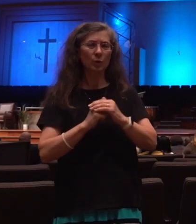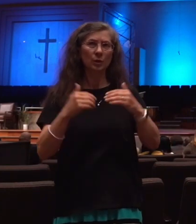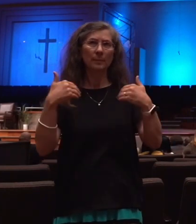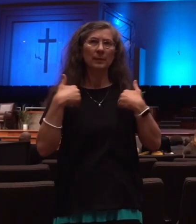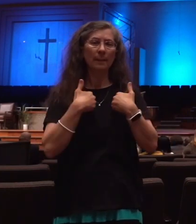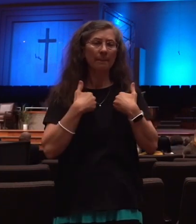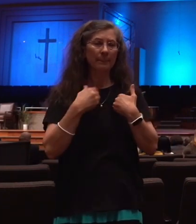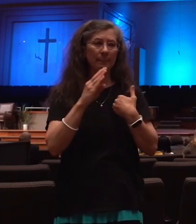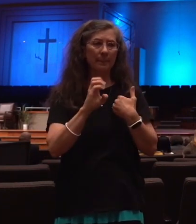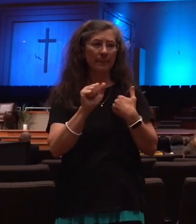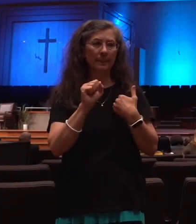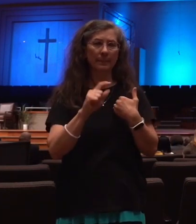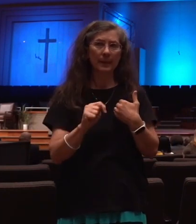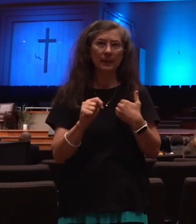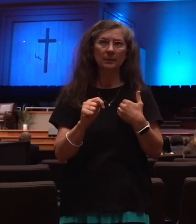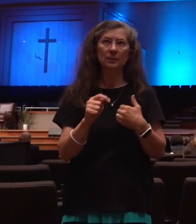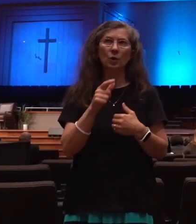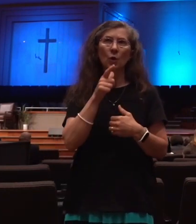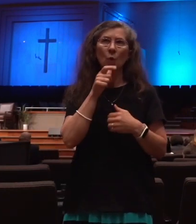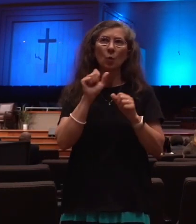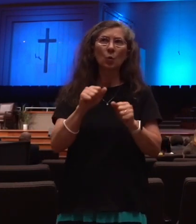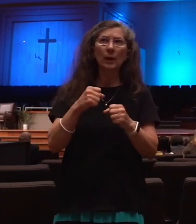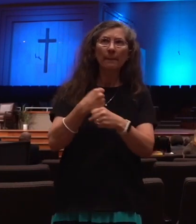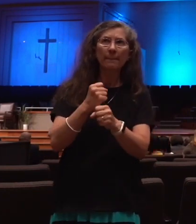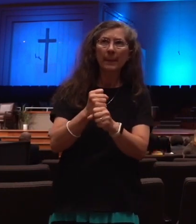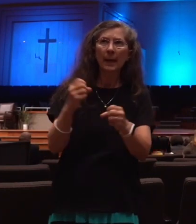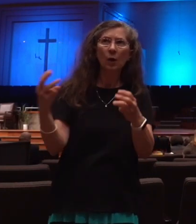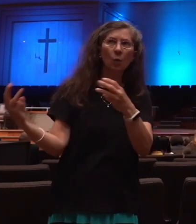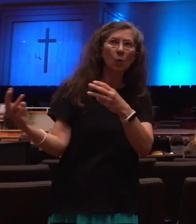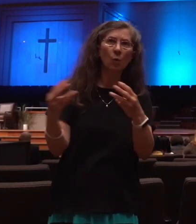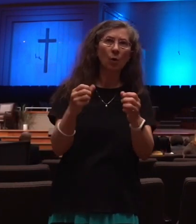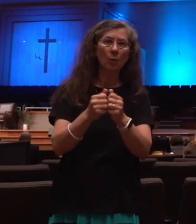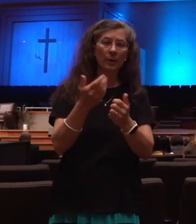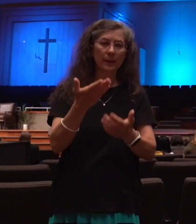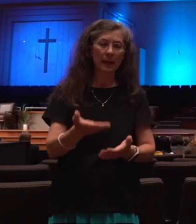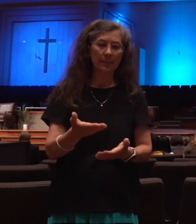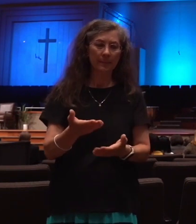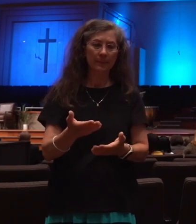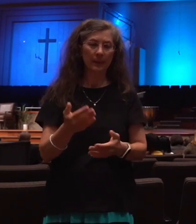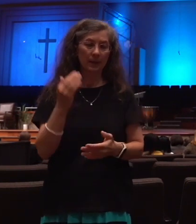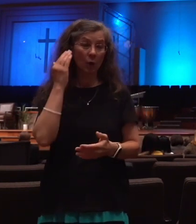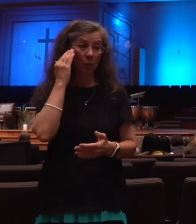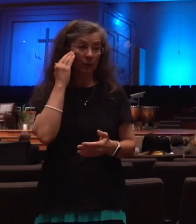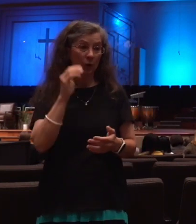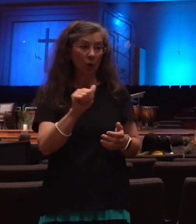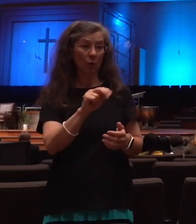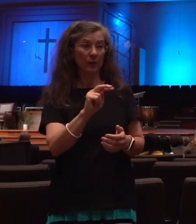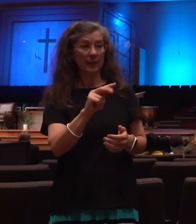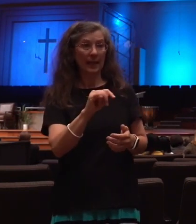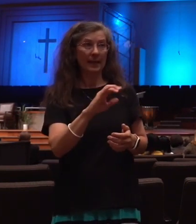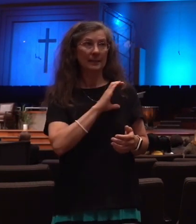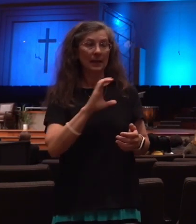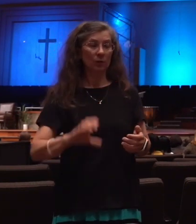to make war with him? The Antichrist will be killed. As we said, he will be repossessed by Satan.